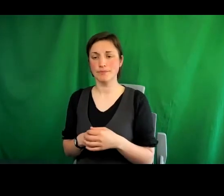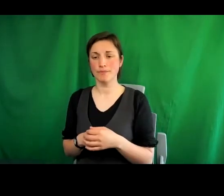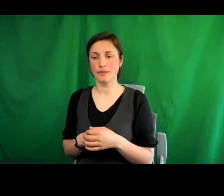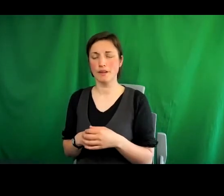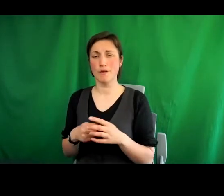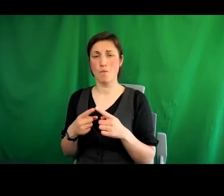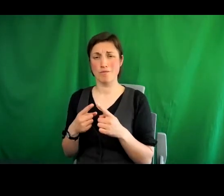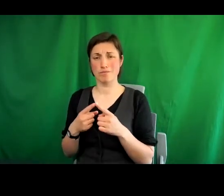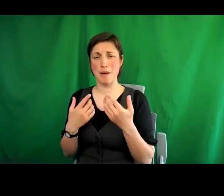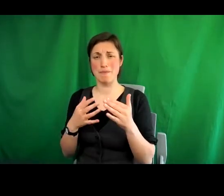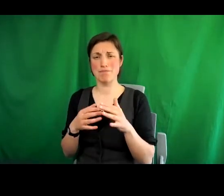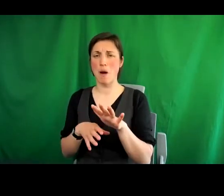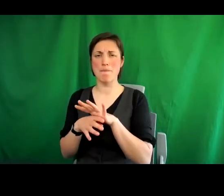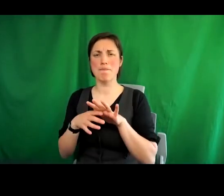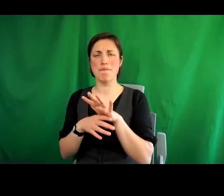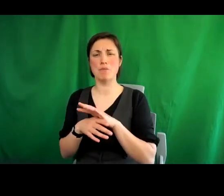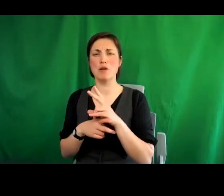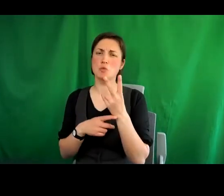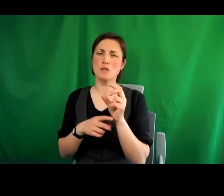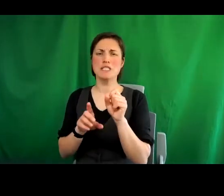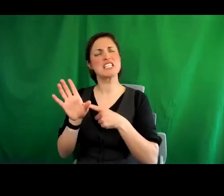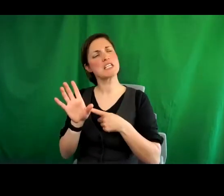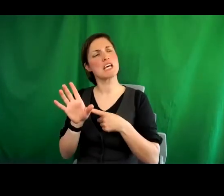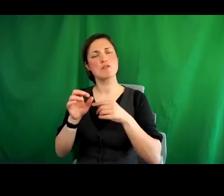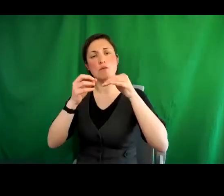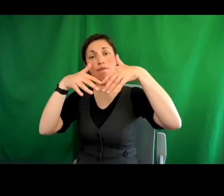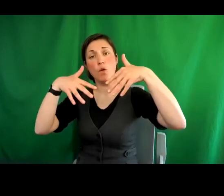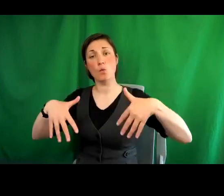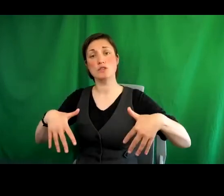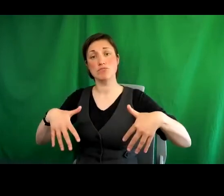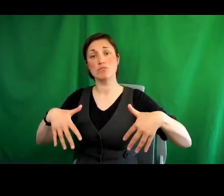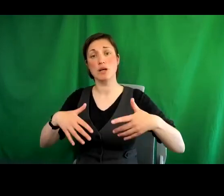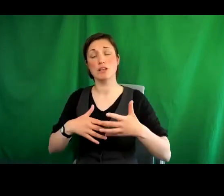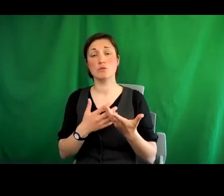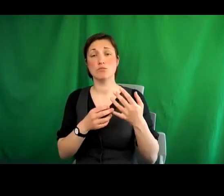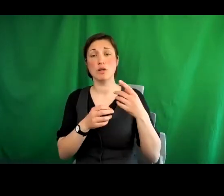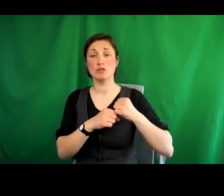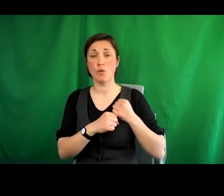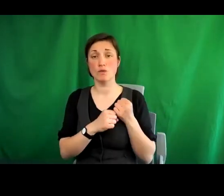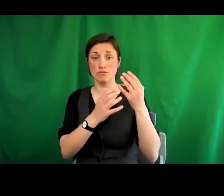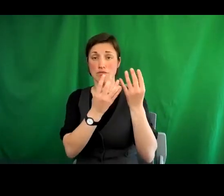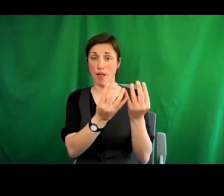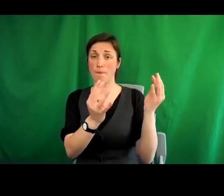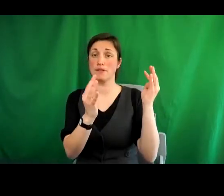about 20 years of devolution, the existence of the Scottish Parliament, since just before the end of